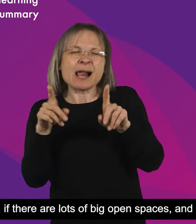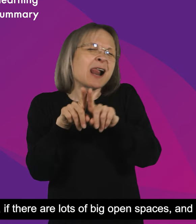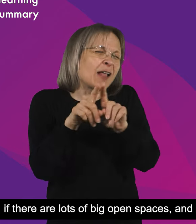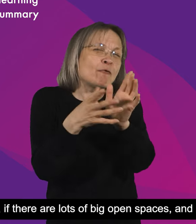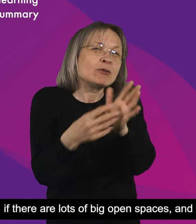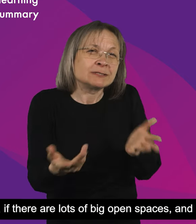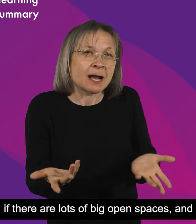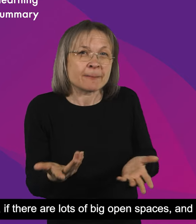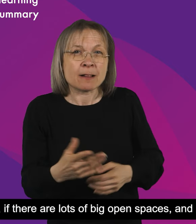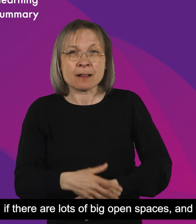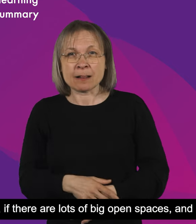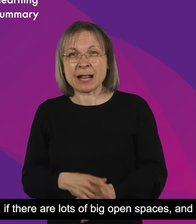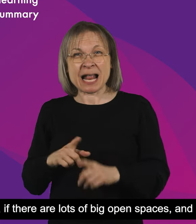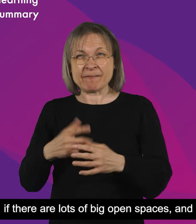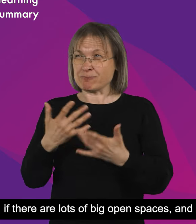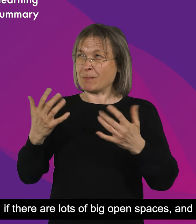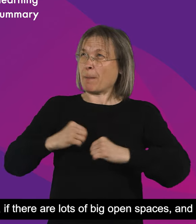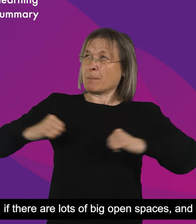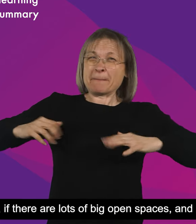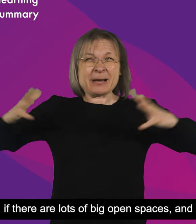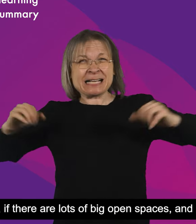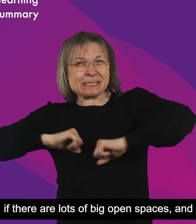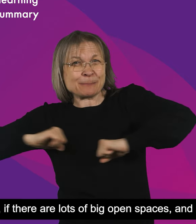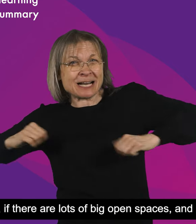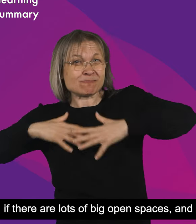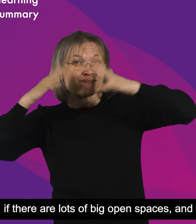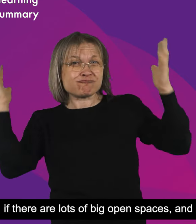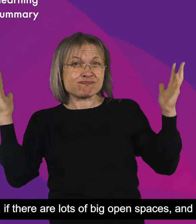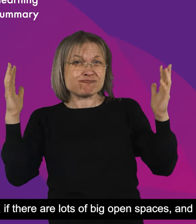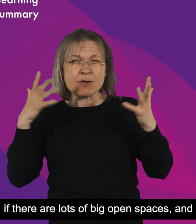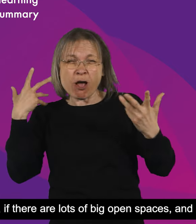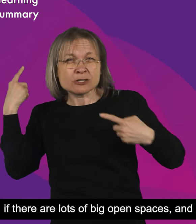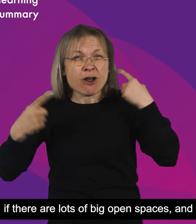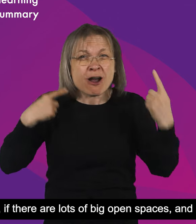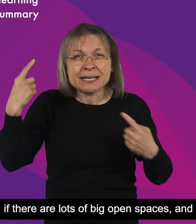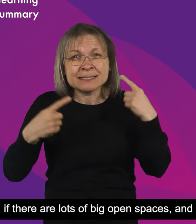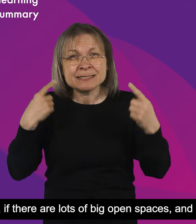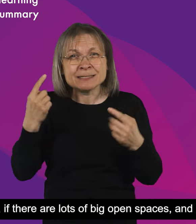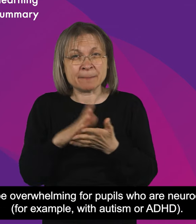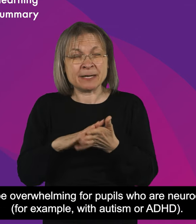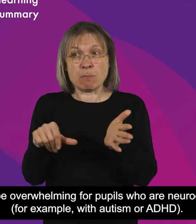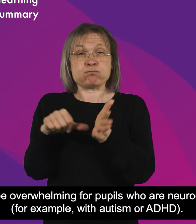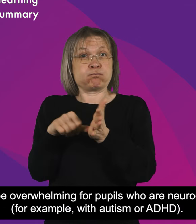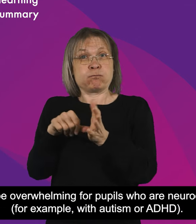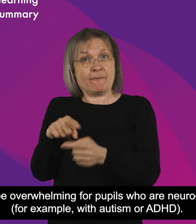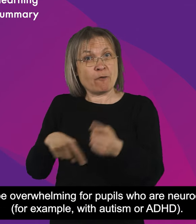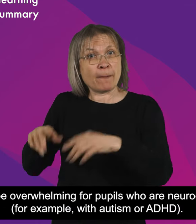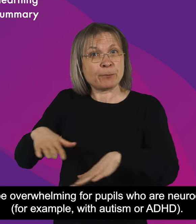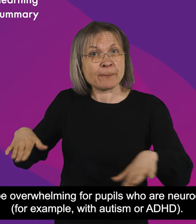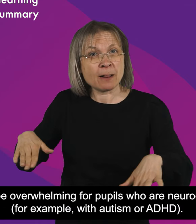For example, if there are lots of big open spaces and lots of noise, this can be overwhelming for pupils who are neurodivergent,